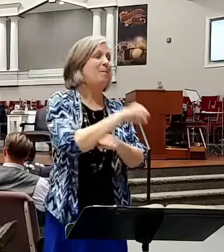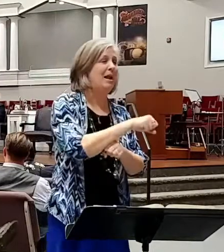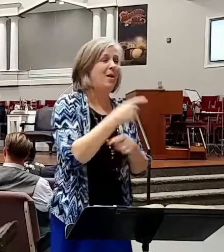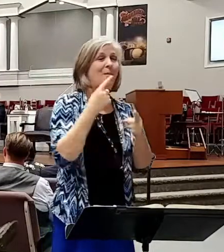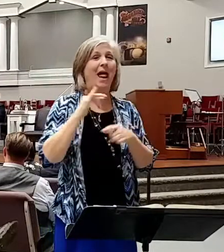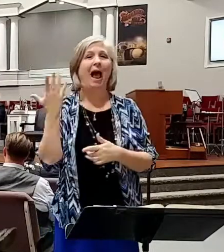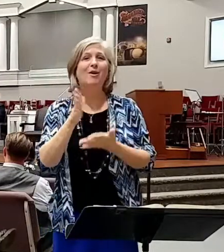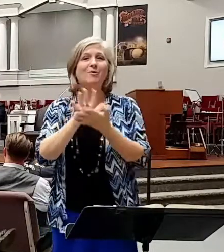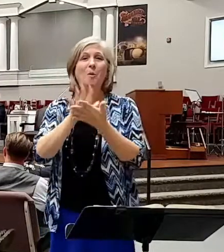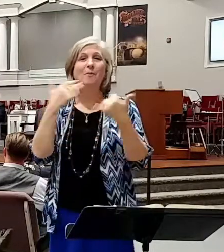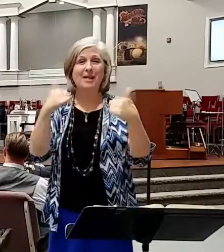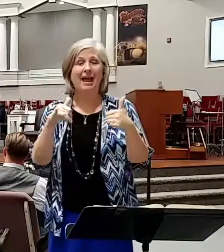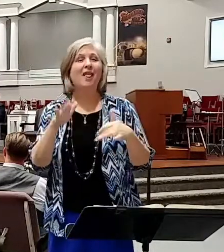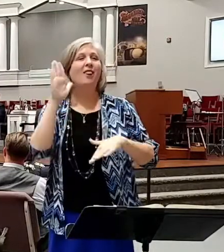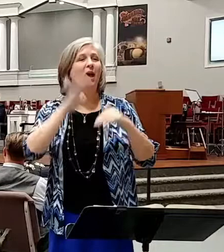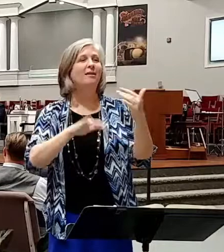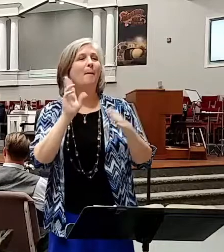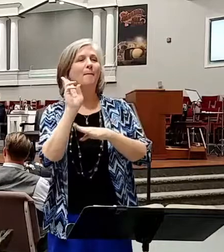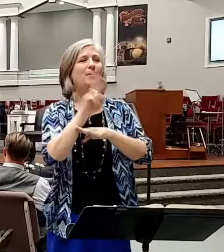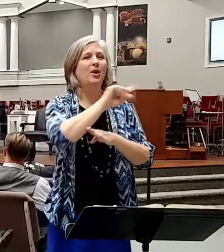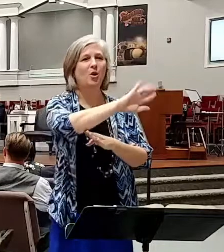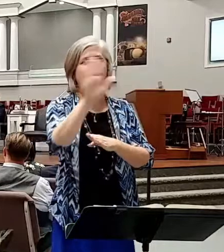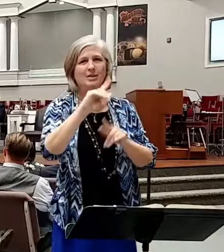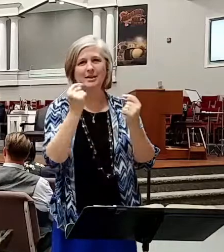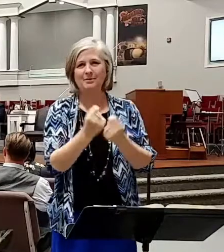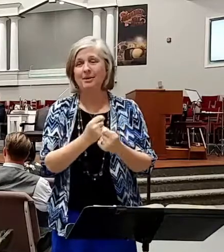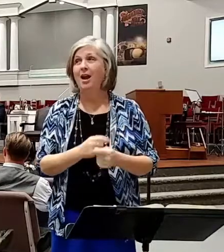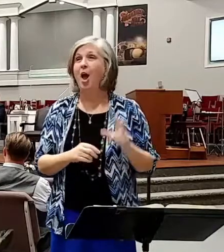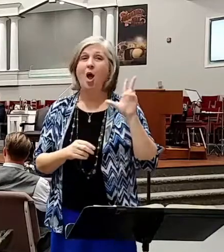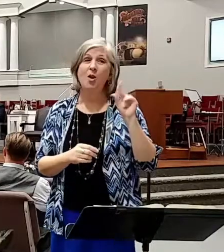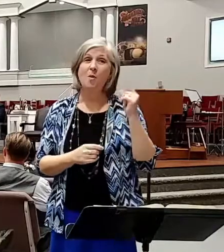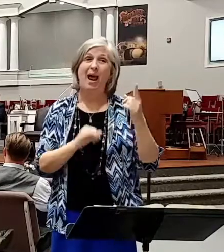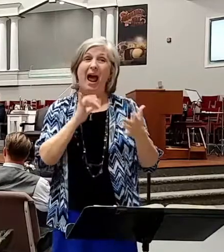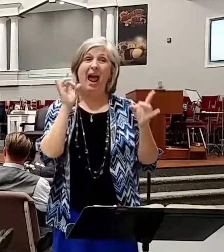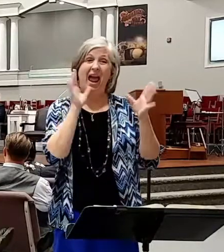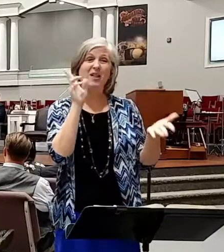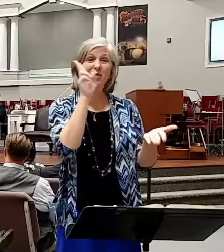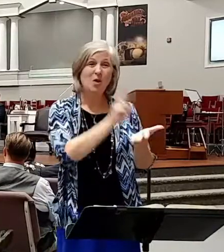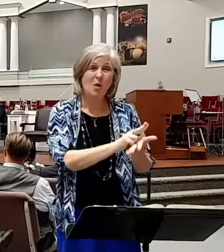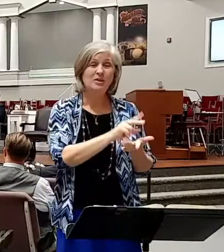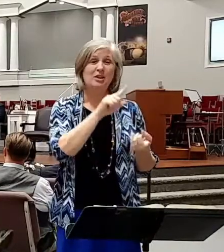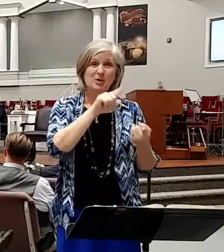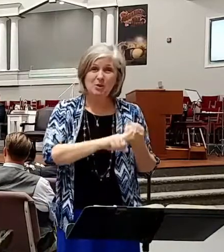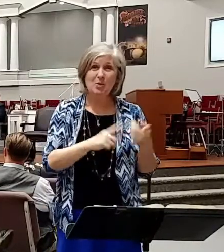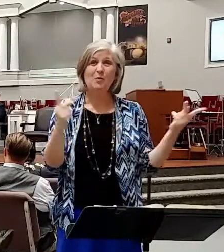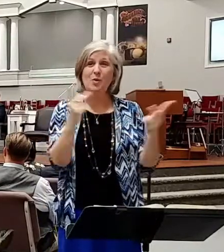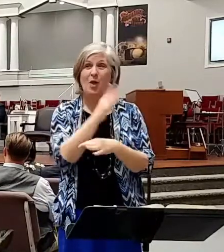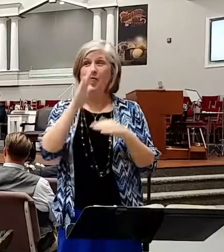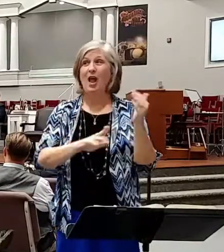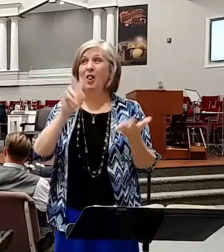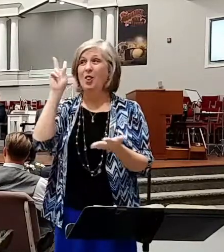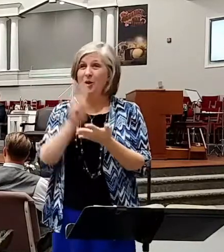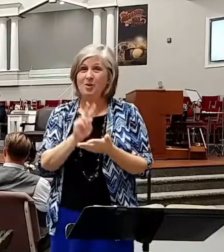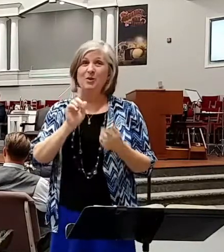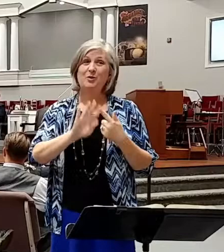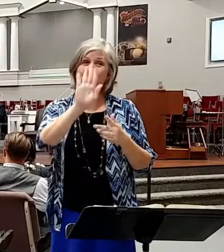than y'all. And there's nobody I hate losing to. Worse than losing to y'all. I think that spells